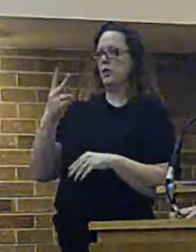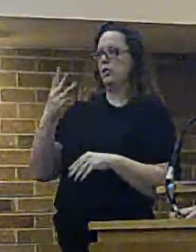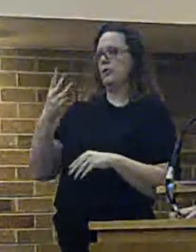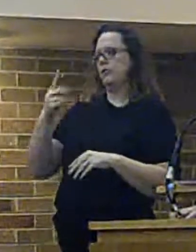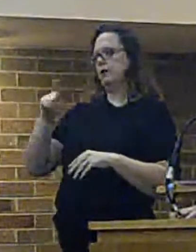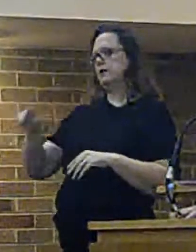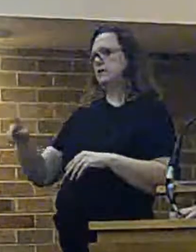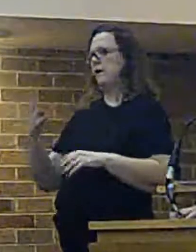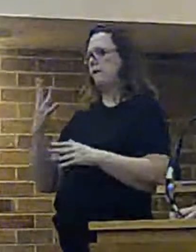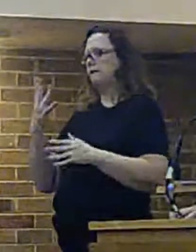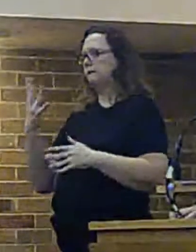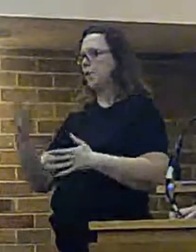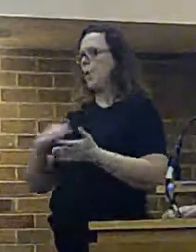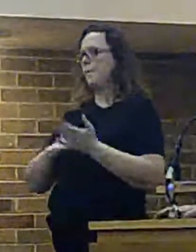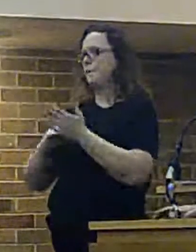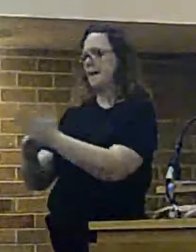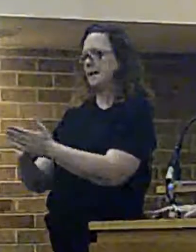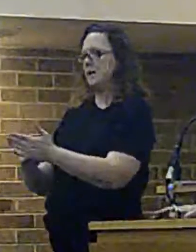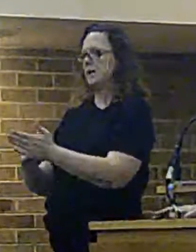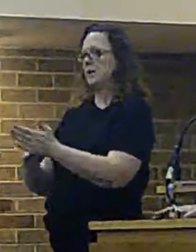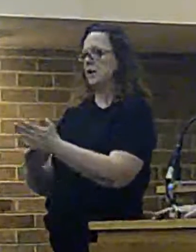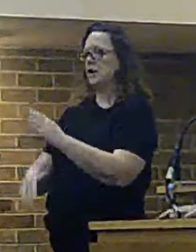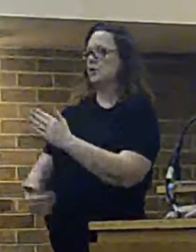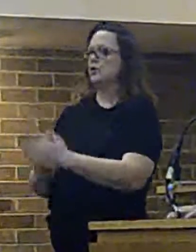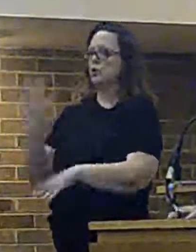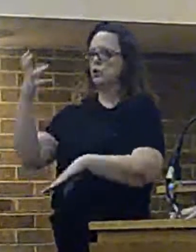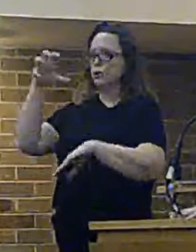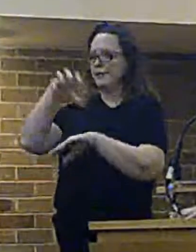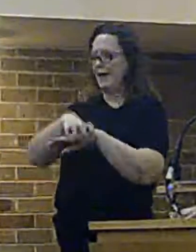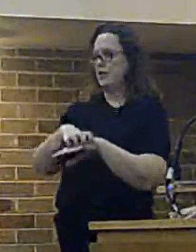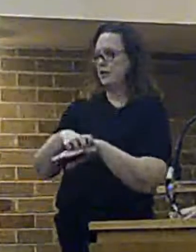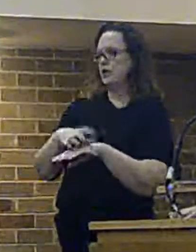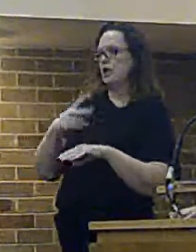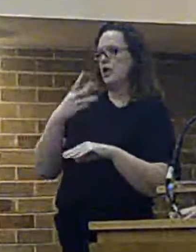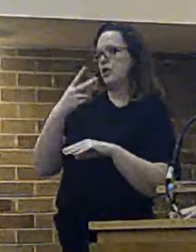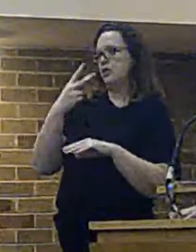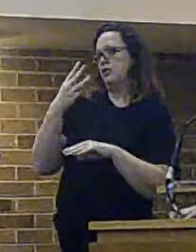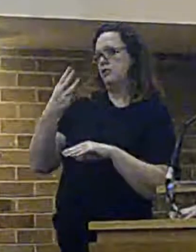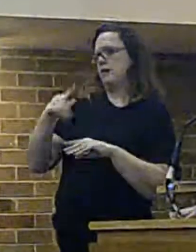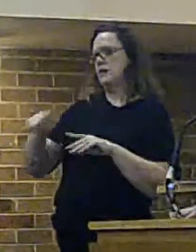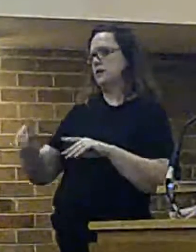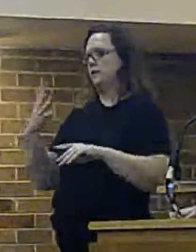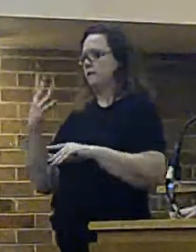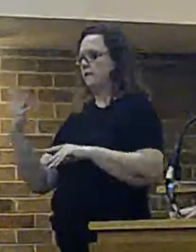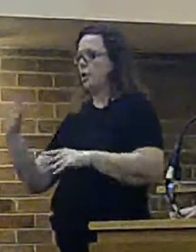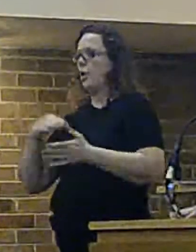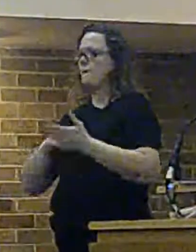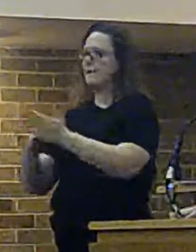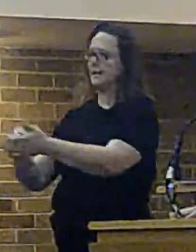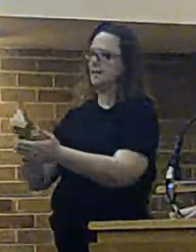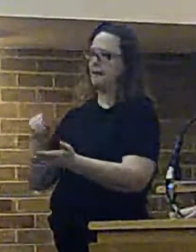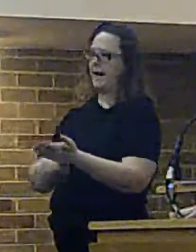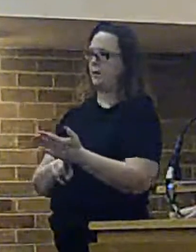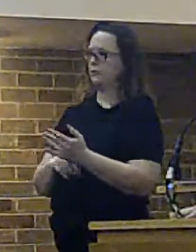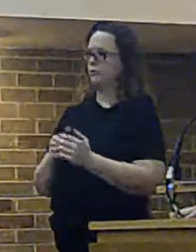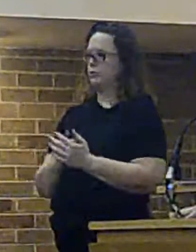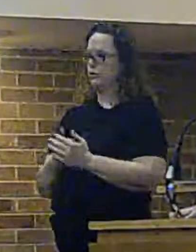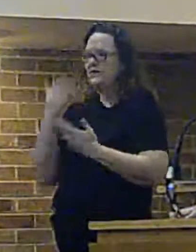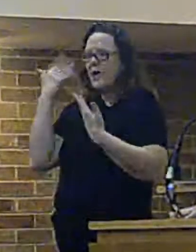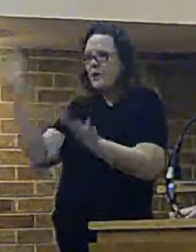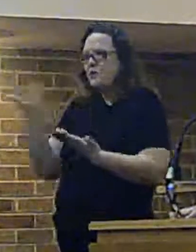of around £3 million. But that depends clearly on the site and we won't know that until the final plans